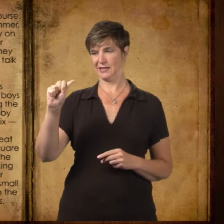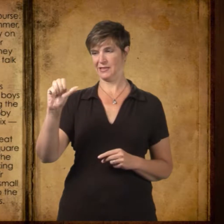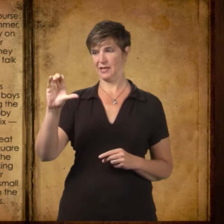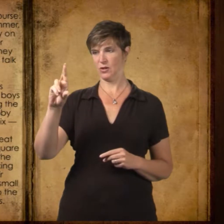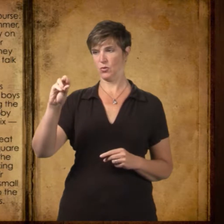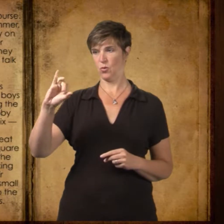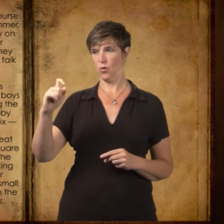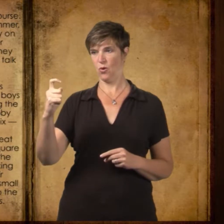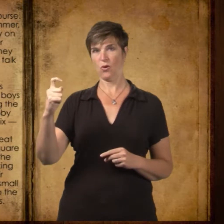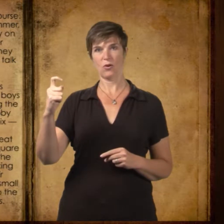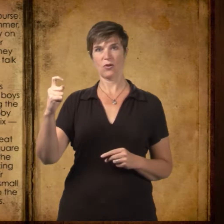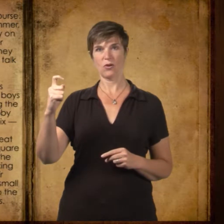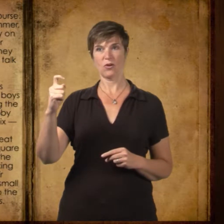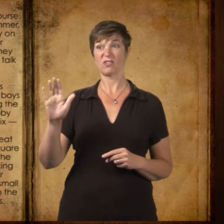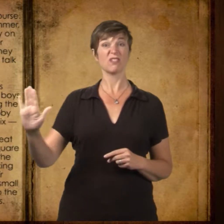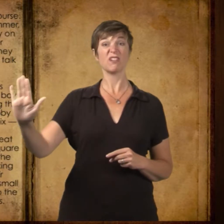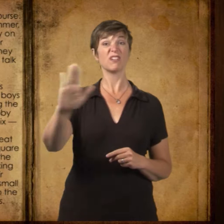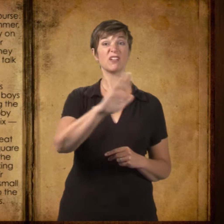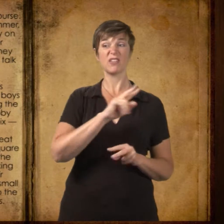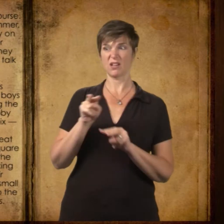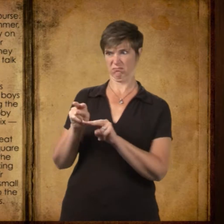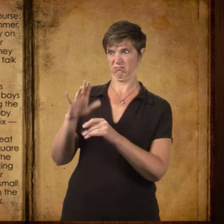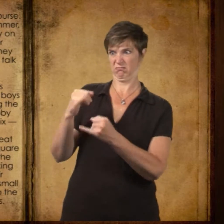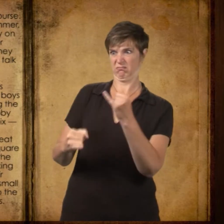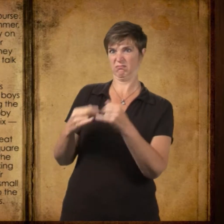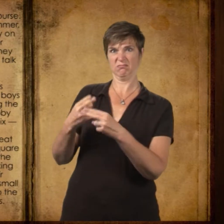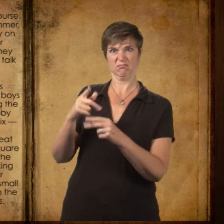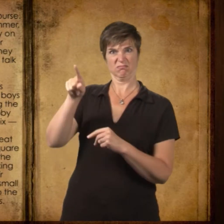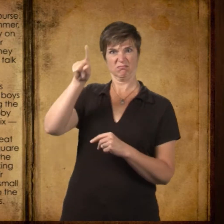the villagers pronounced his name Delacroix,